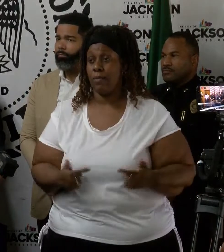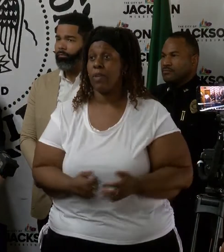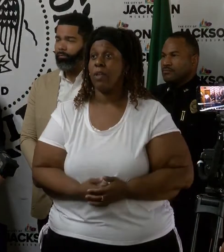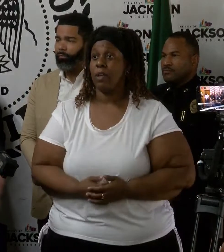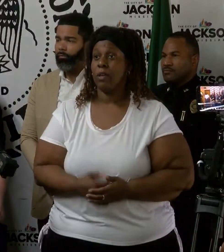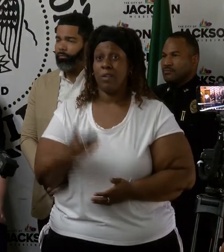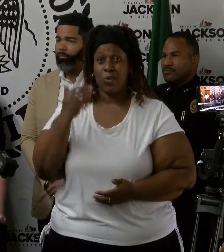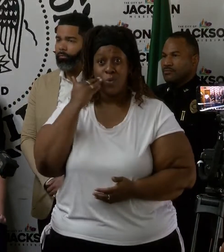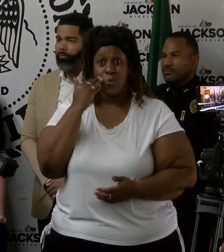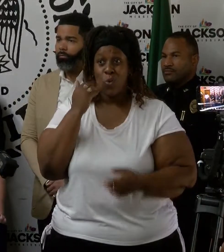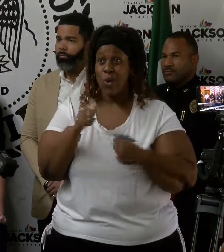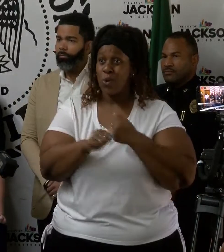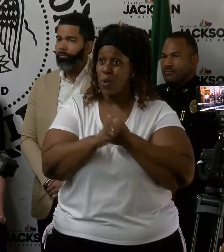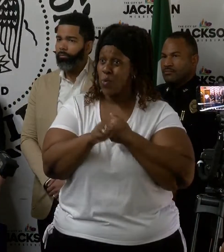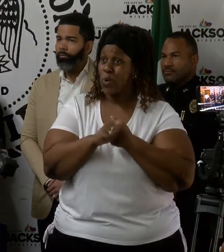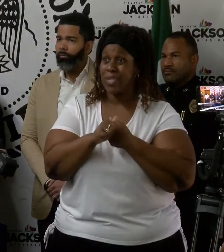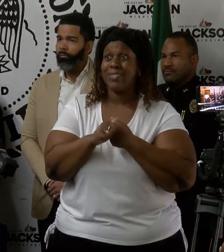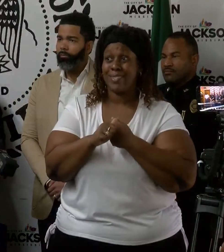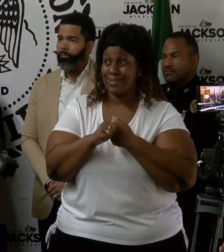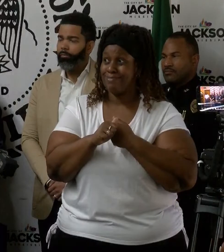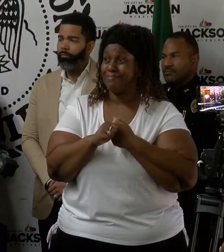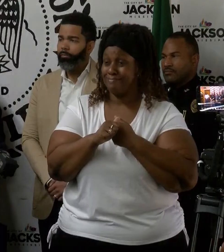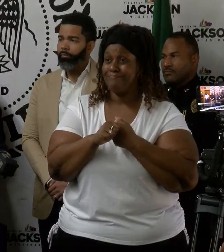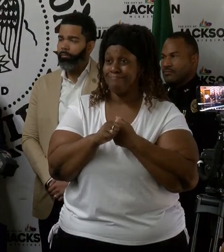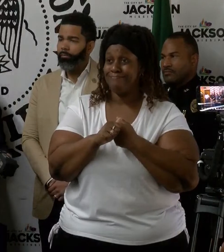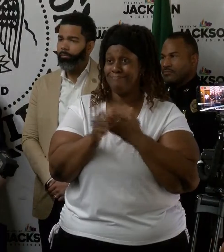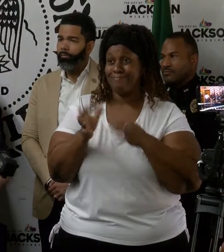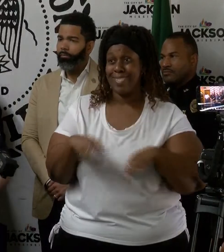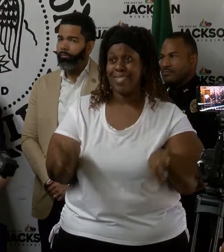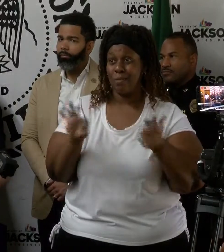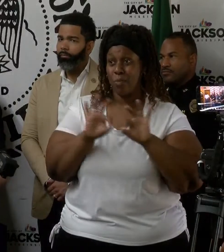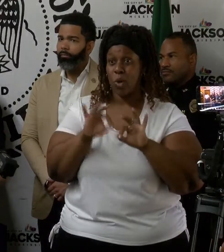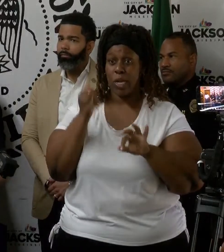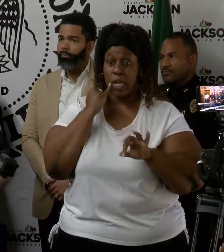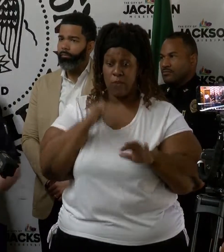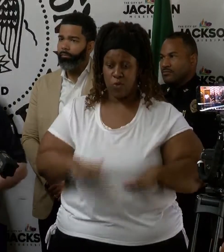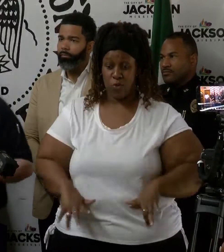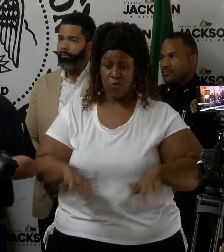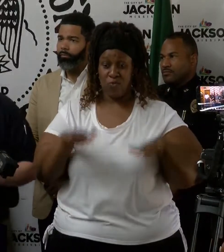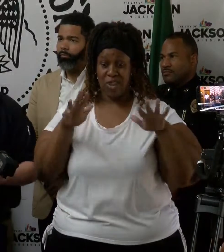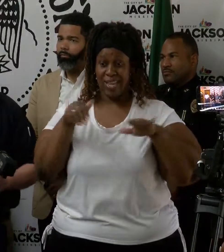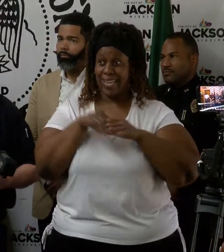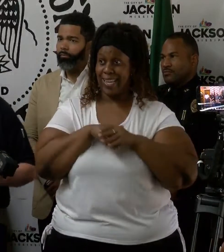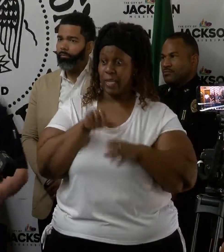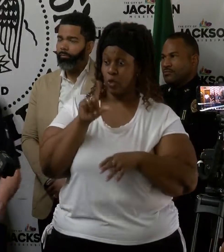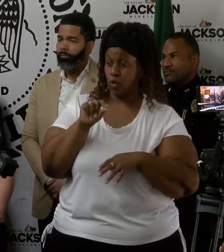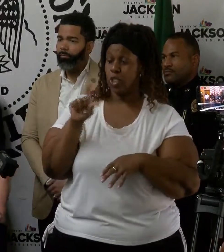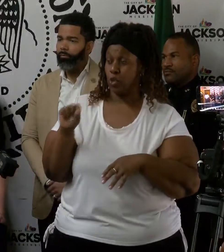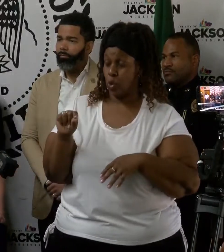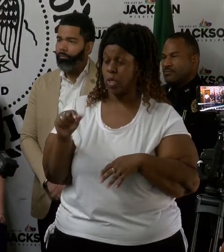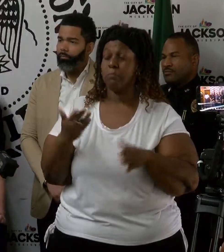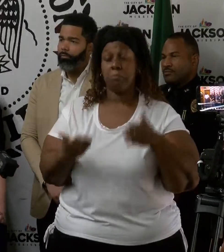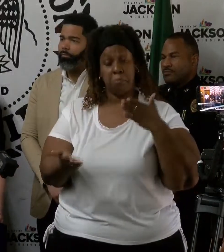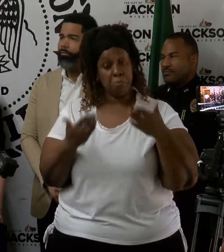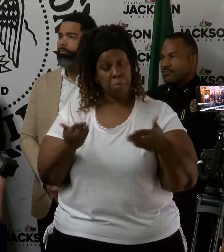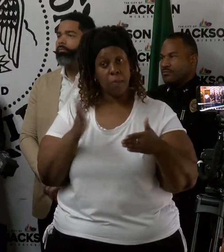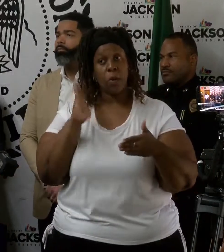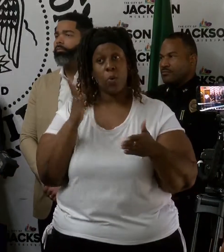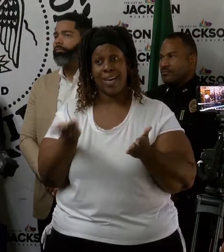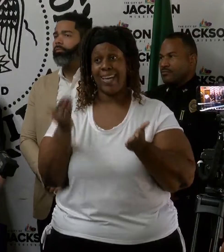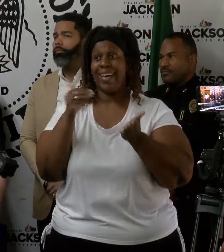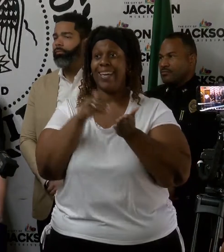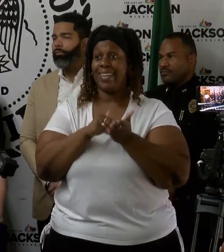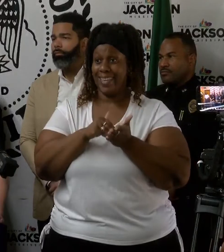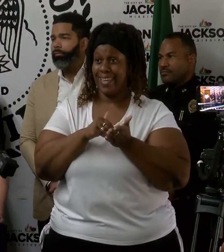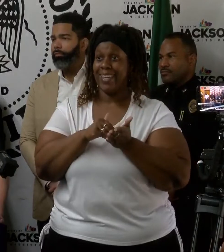Knowing your risk is important. You know, if you flooded in 2020, it's very possible you're likely to flood